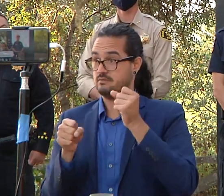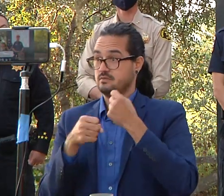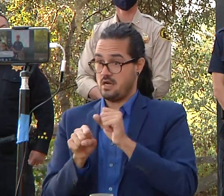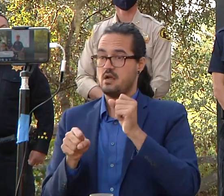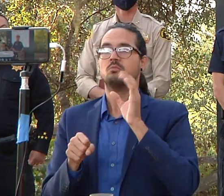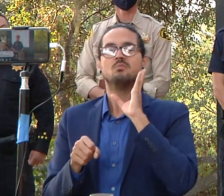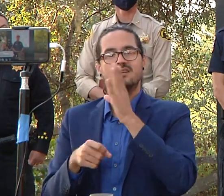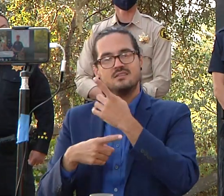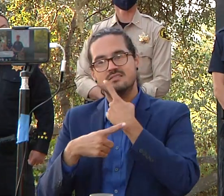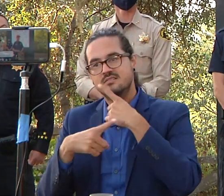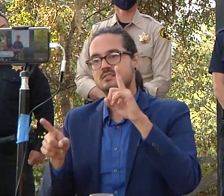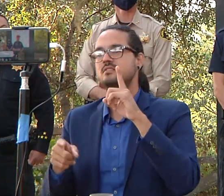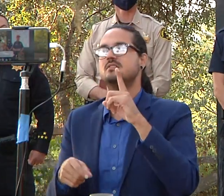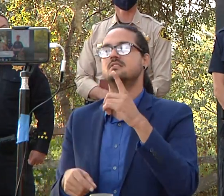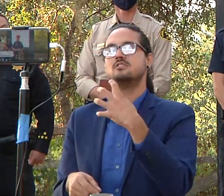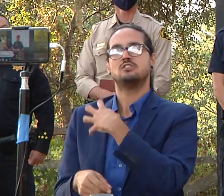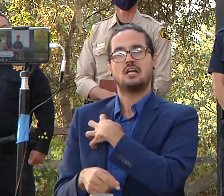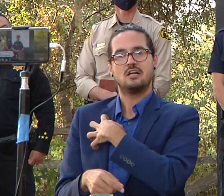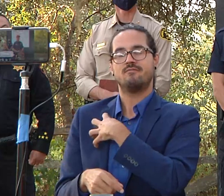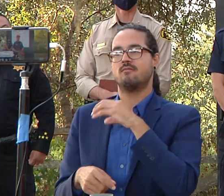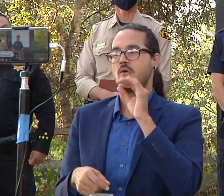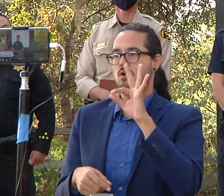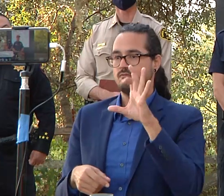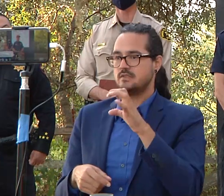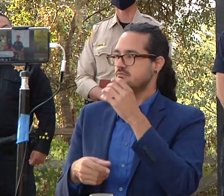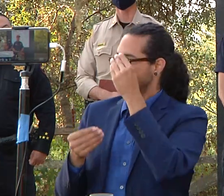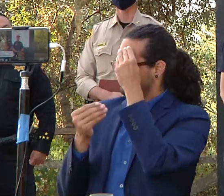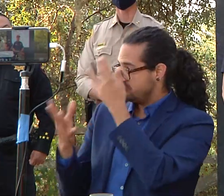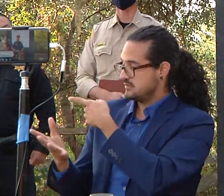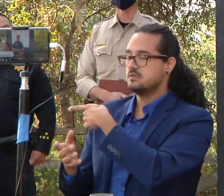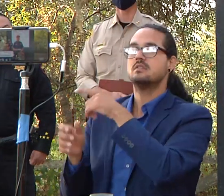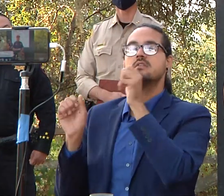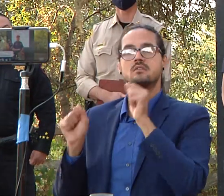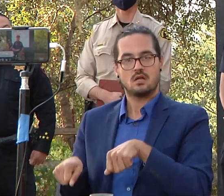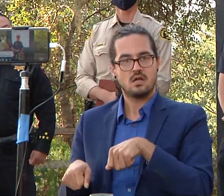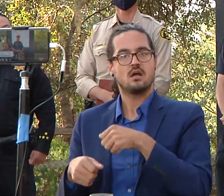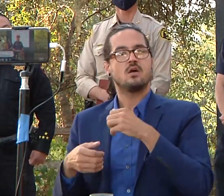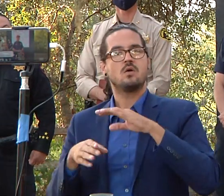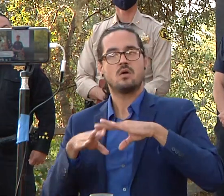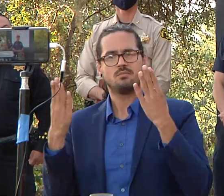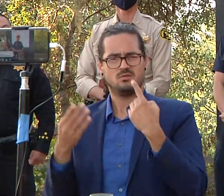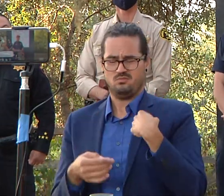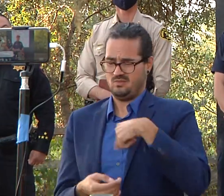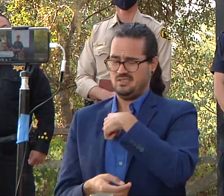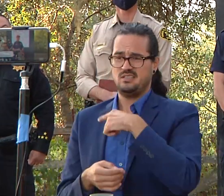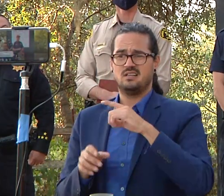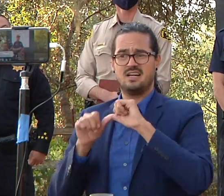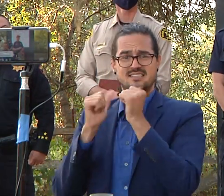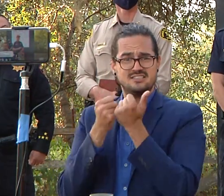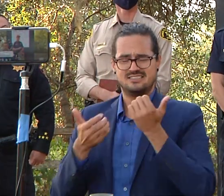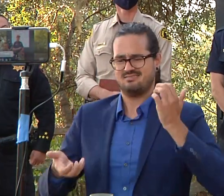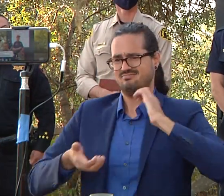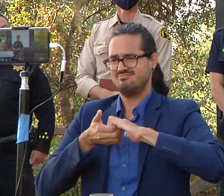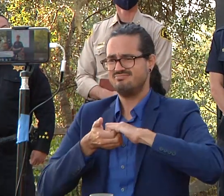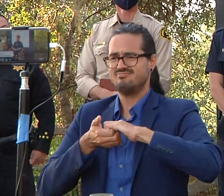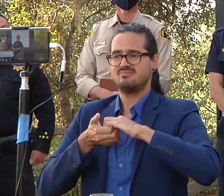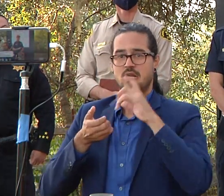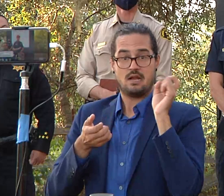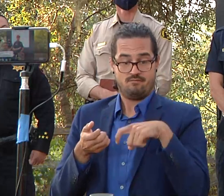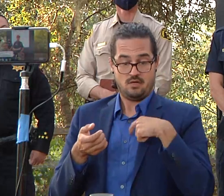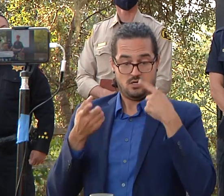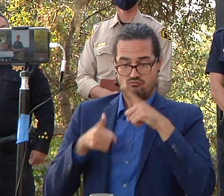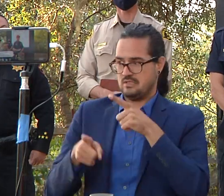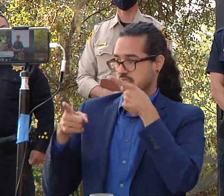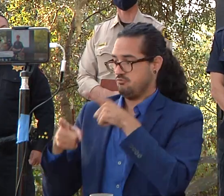collaboratively with them as we have throughout this entire process because it takes everybody to agree upon that and including to make sure that